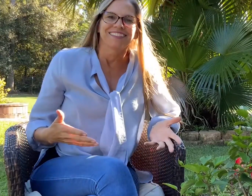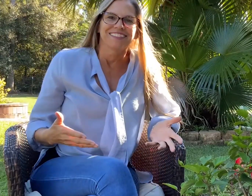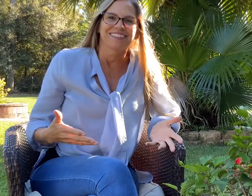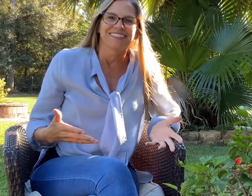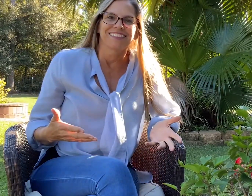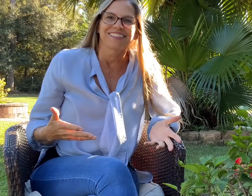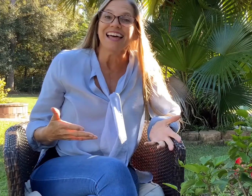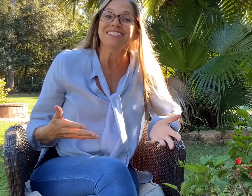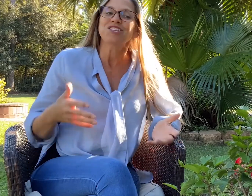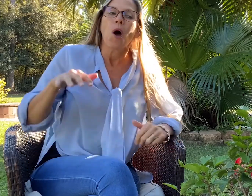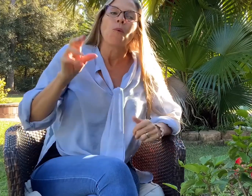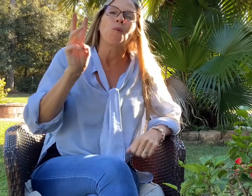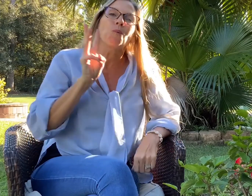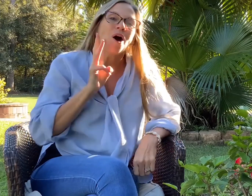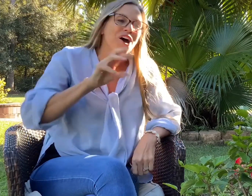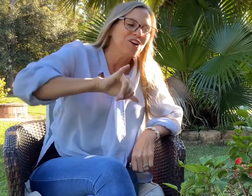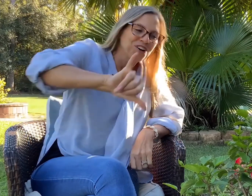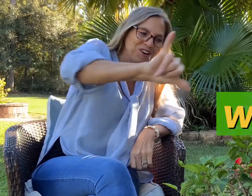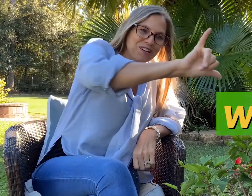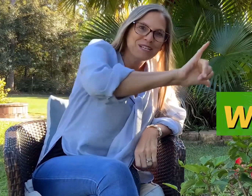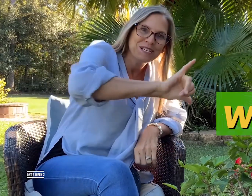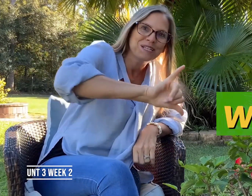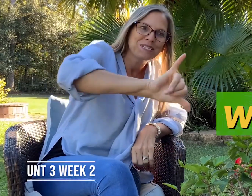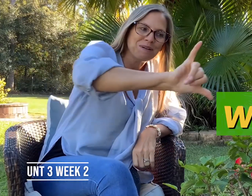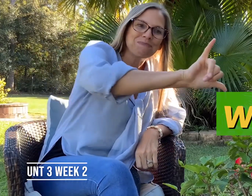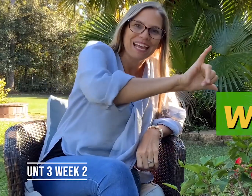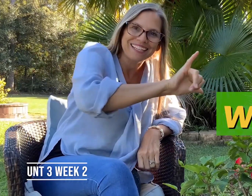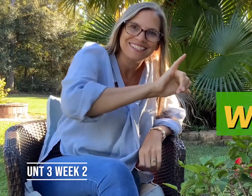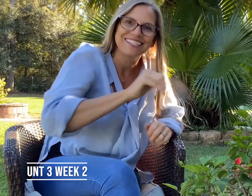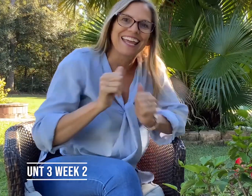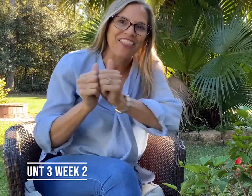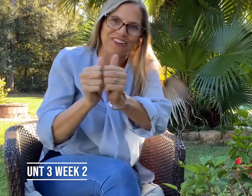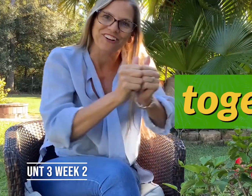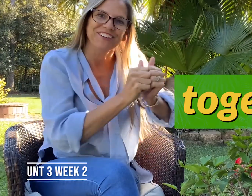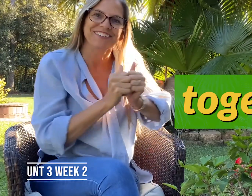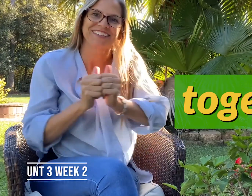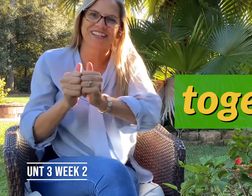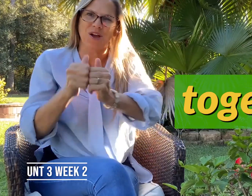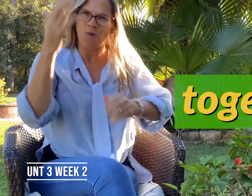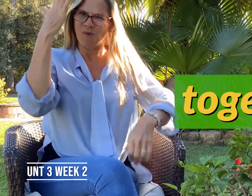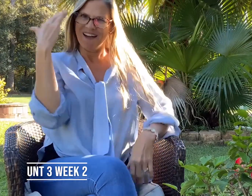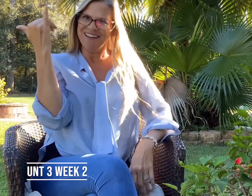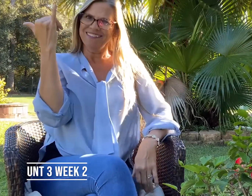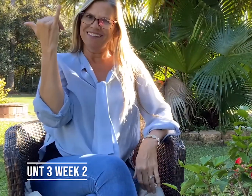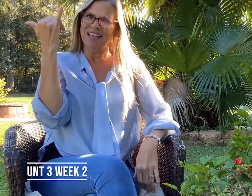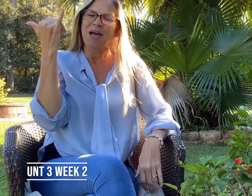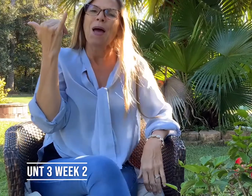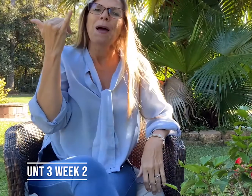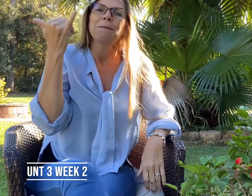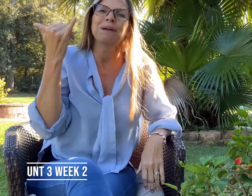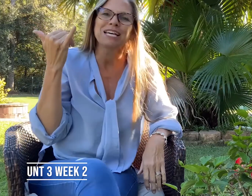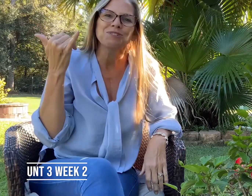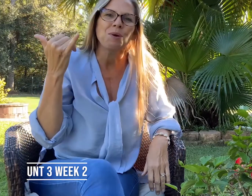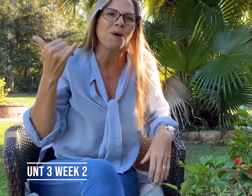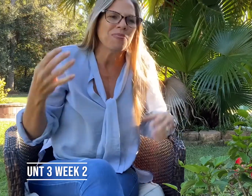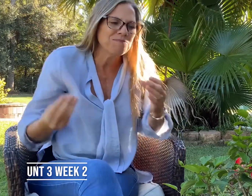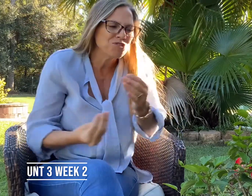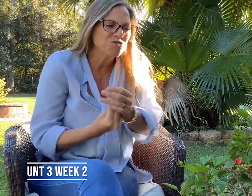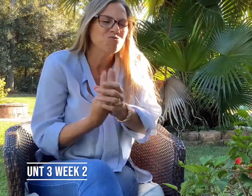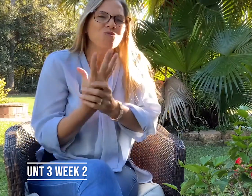Let's water some plants together. Why? Because we want them to grow